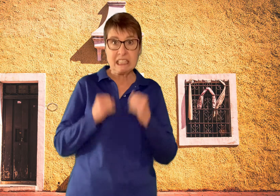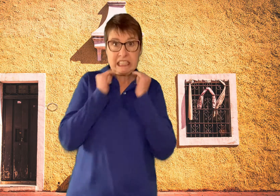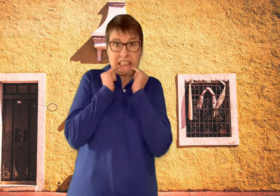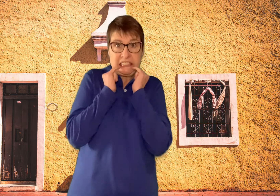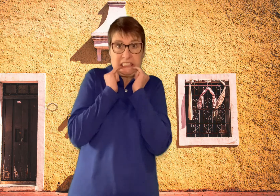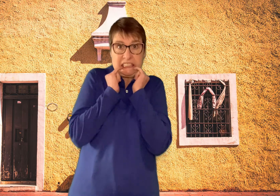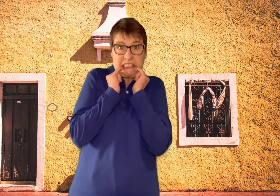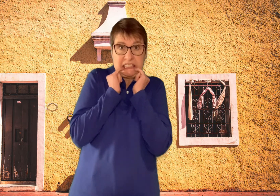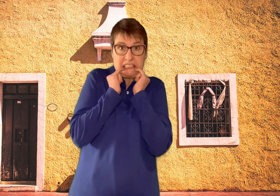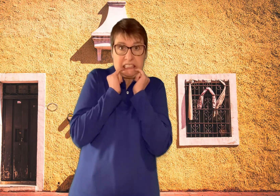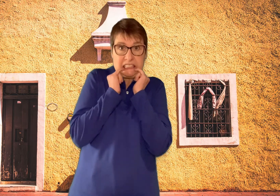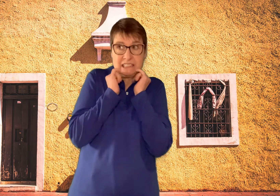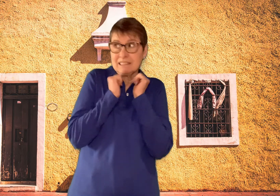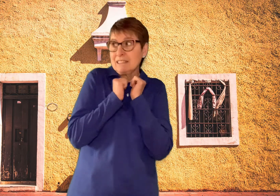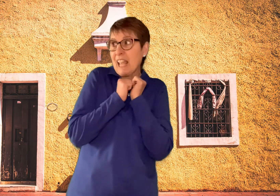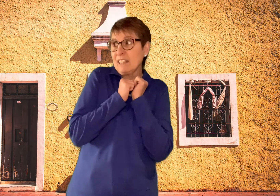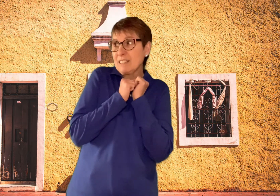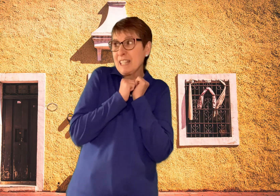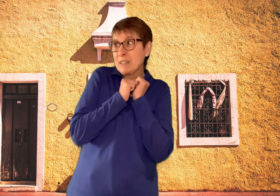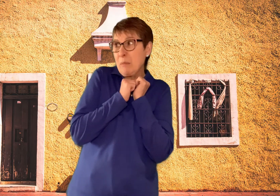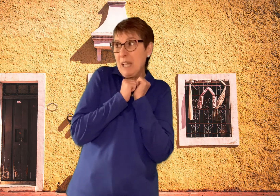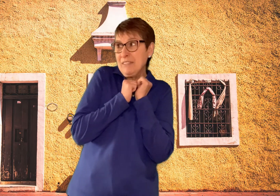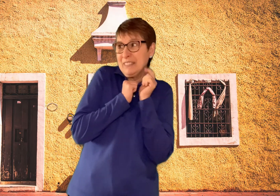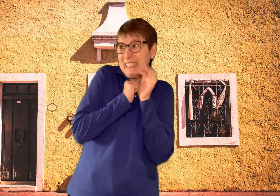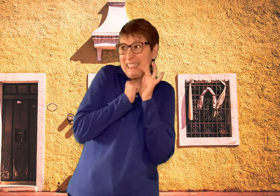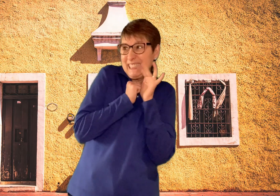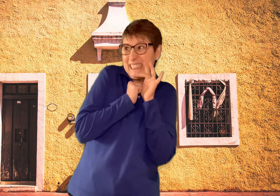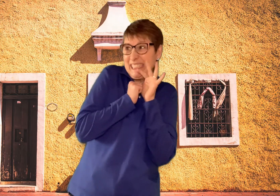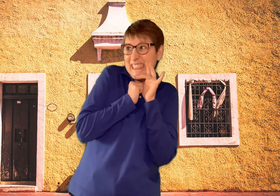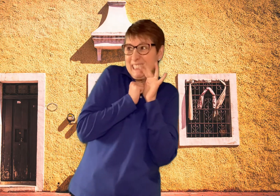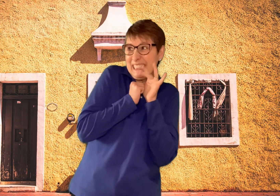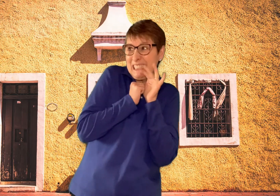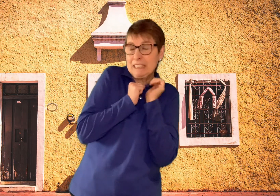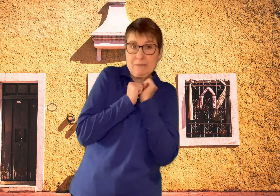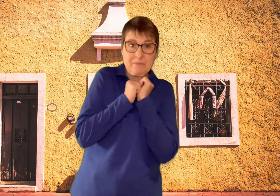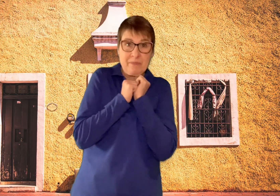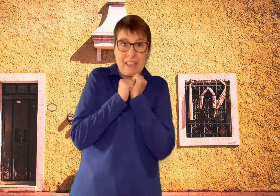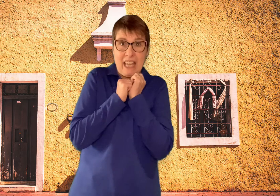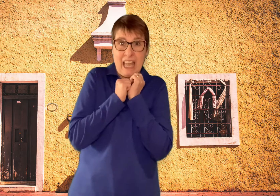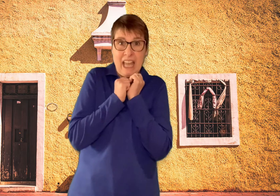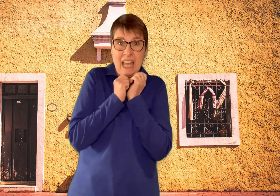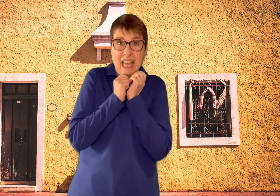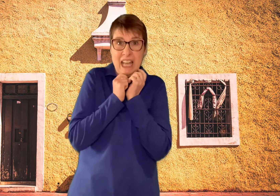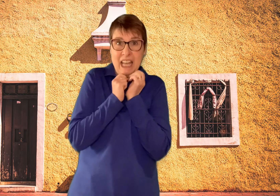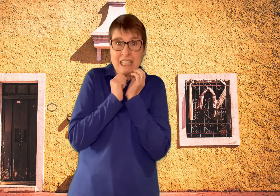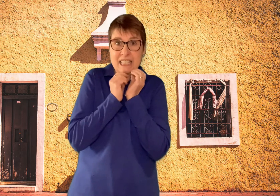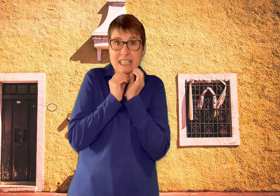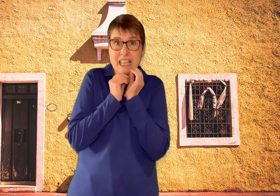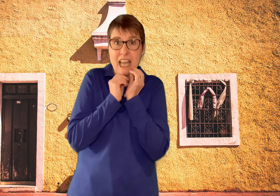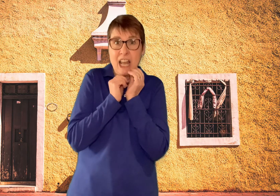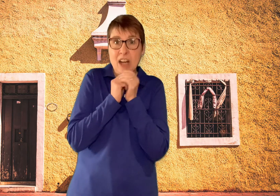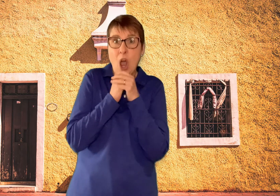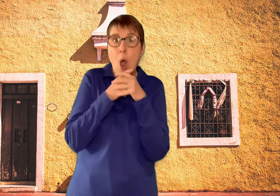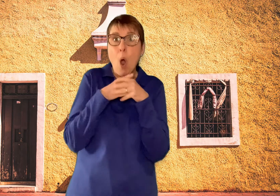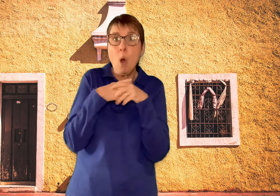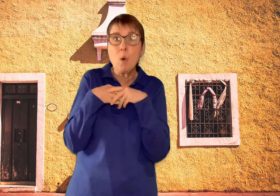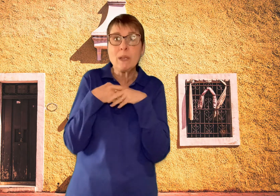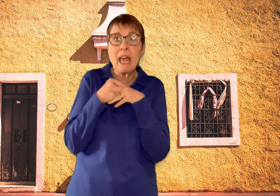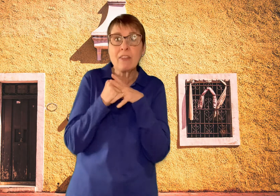and looked at his wife and said, oh, yeah, the